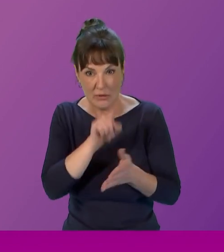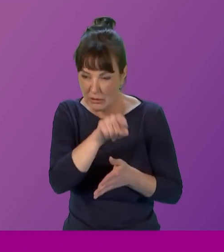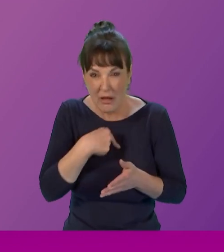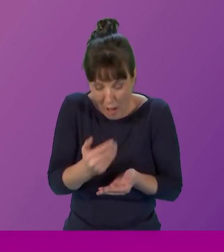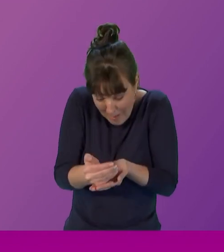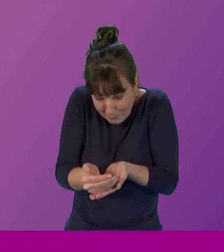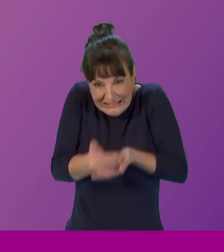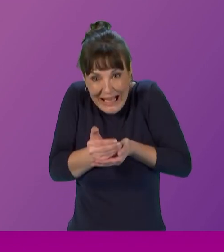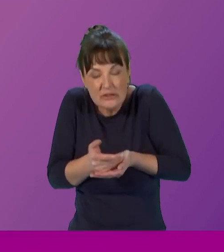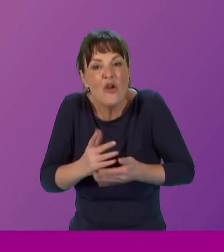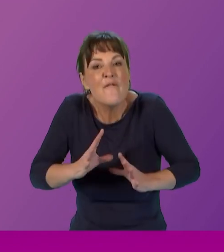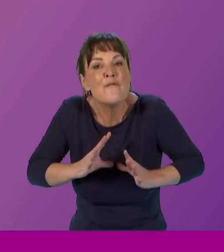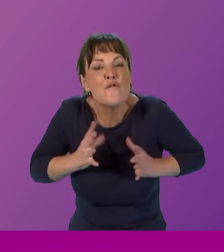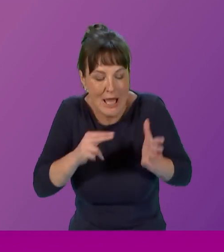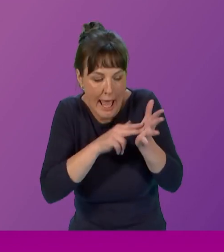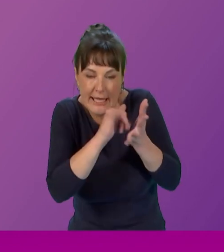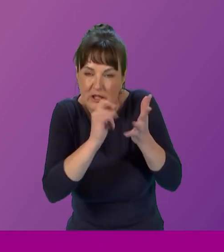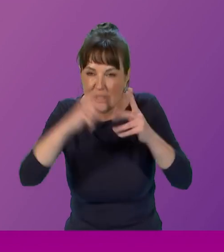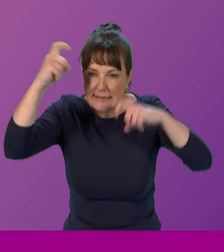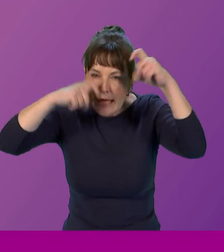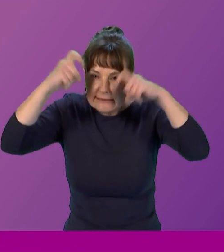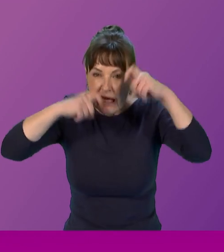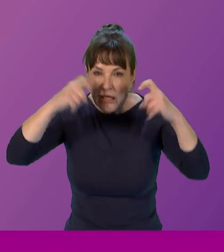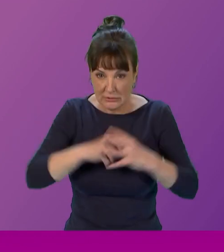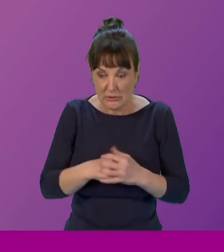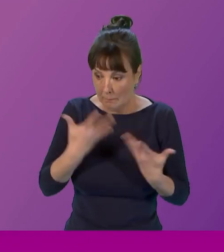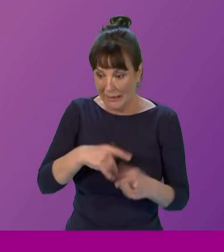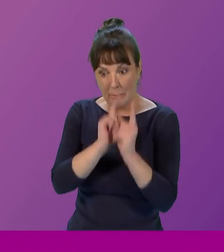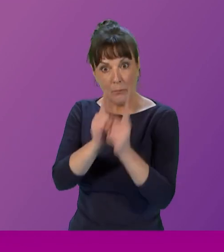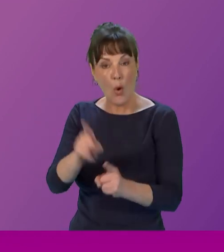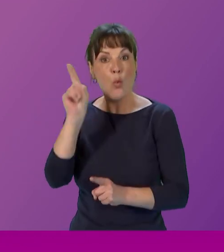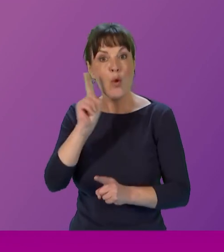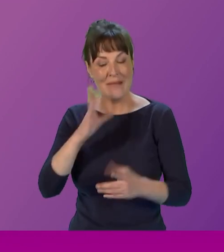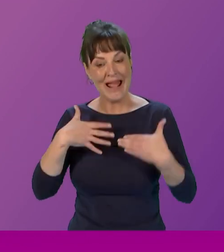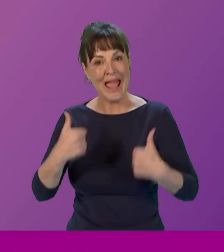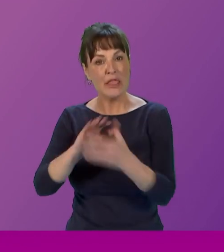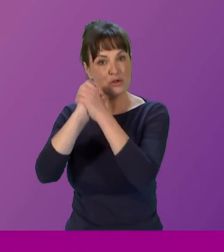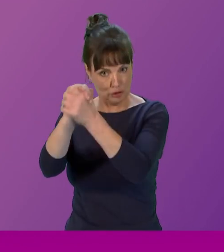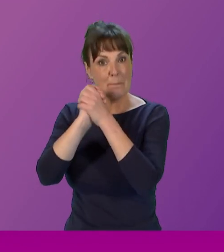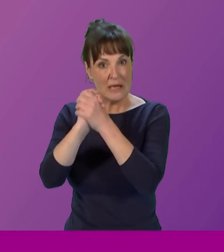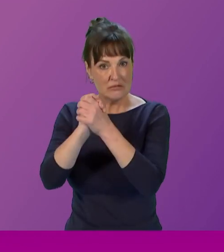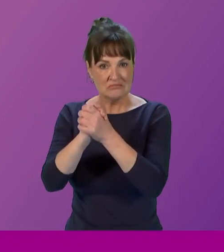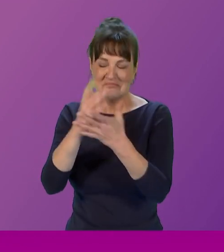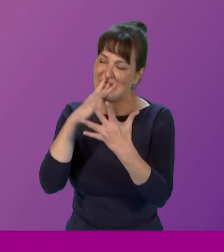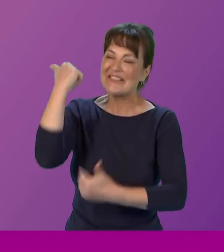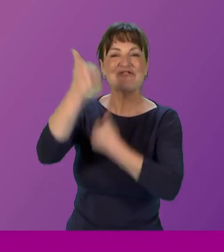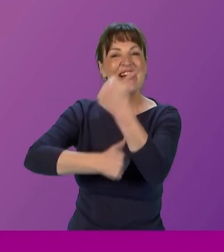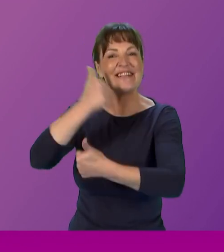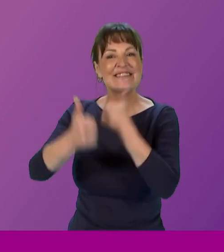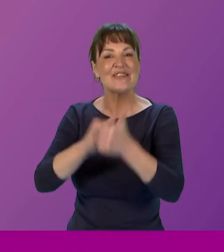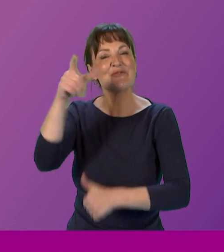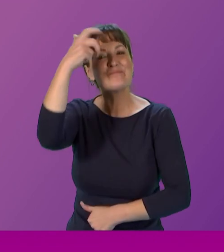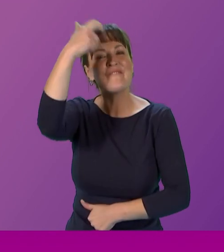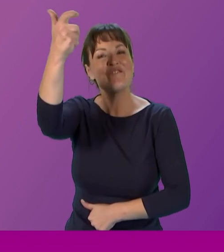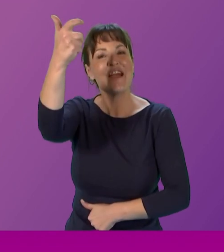free NHS ITS. We have appointed a women's health champion and congratulations to